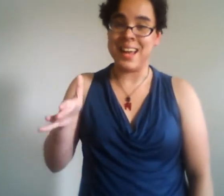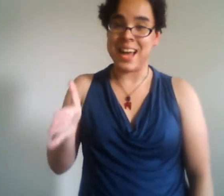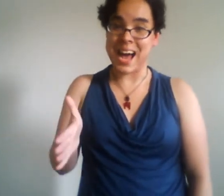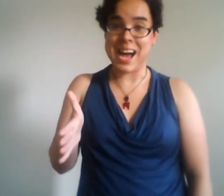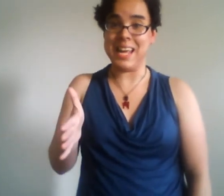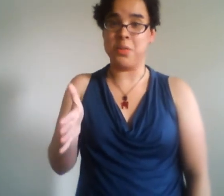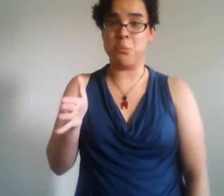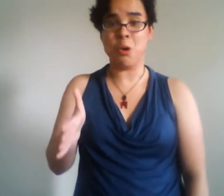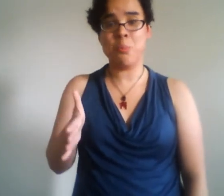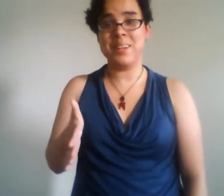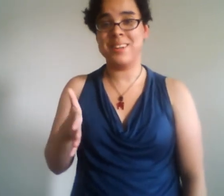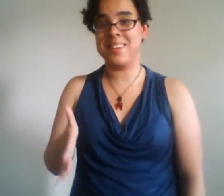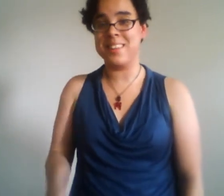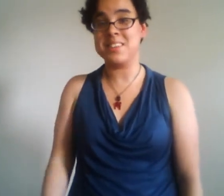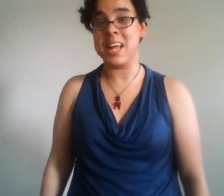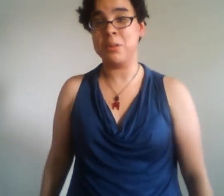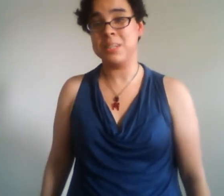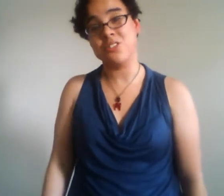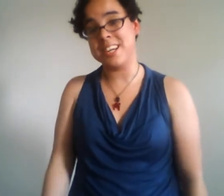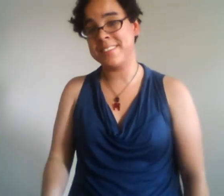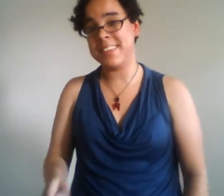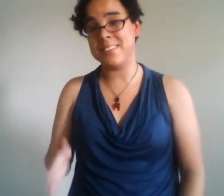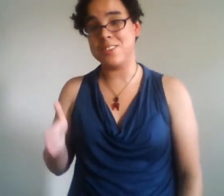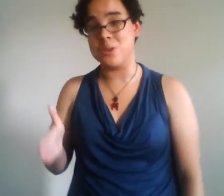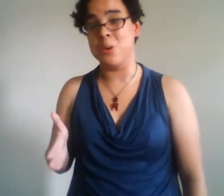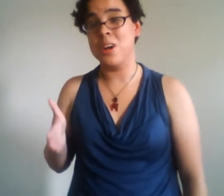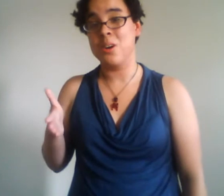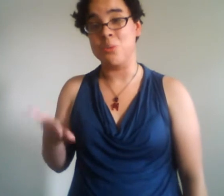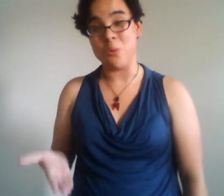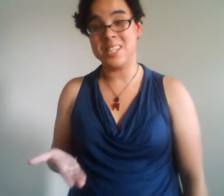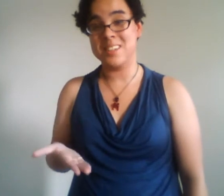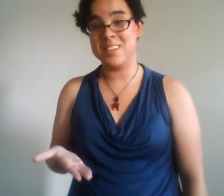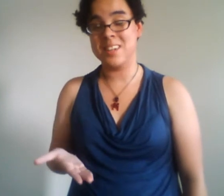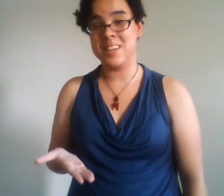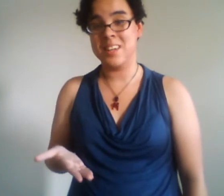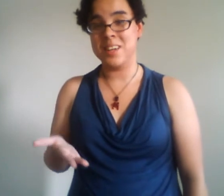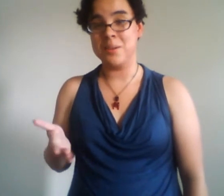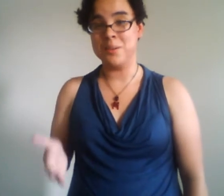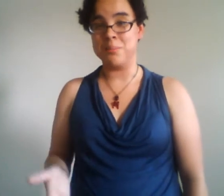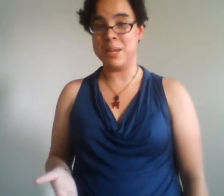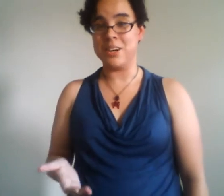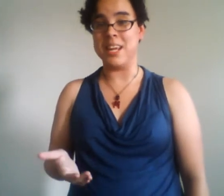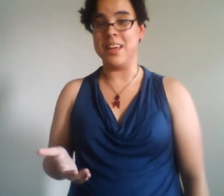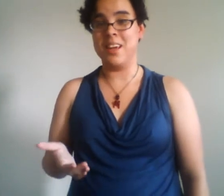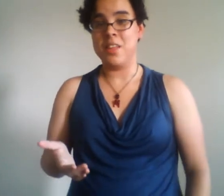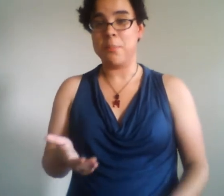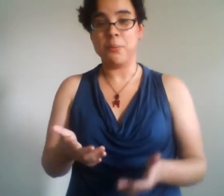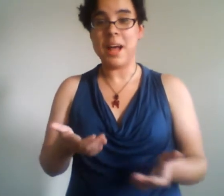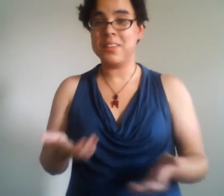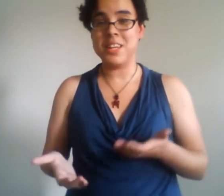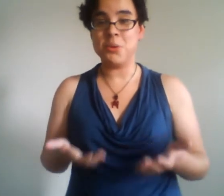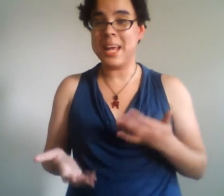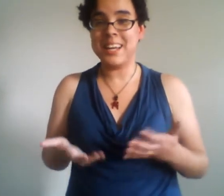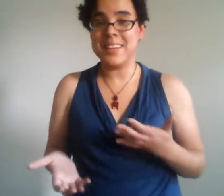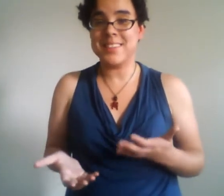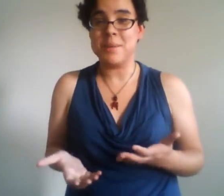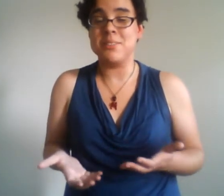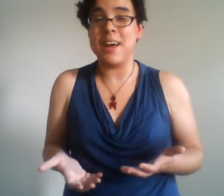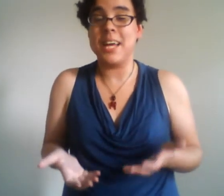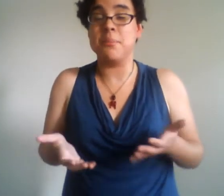I the Roman they tell me translates to one Mary the plurality you cannot subdivide